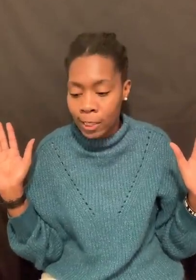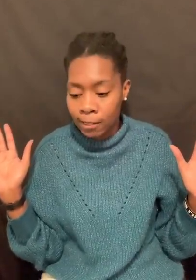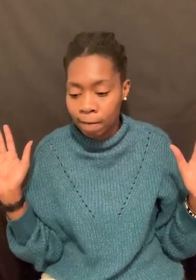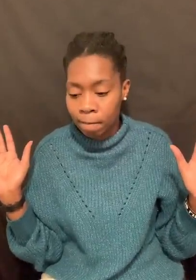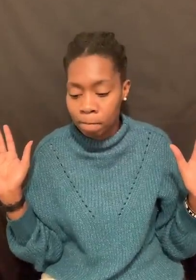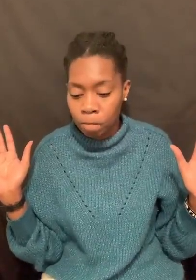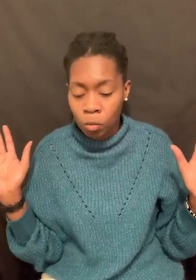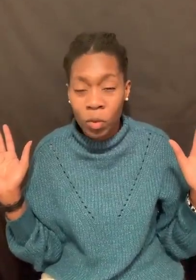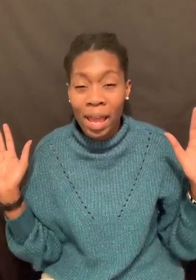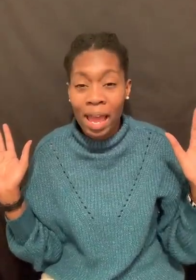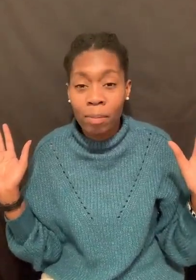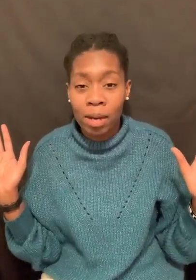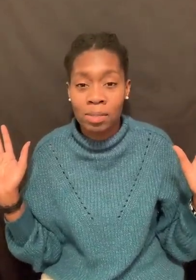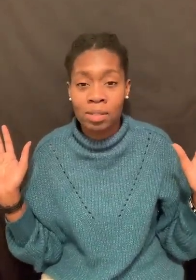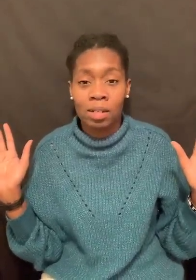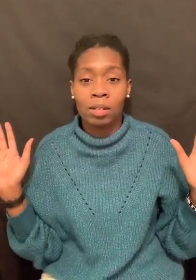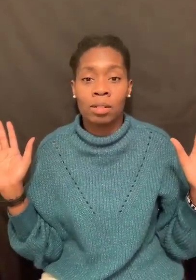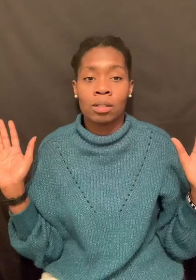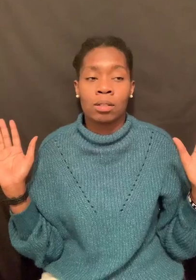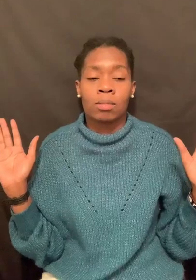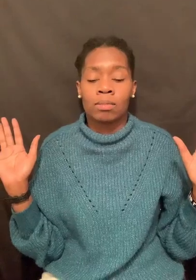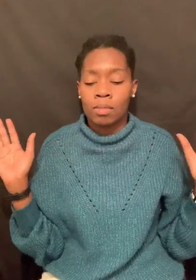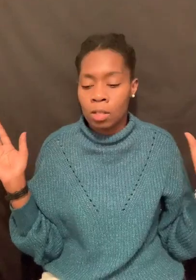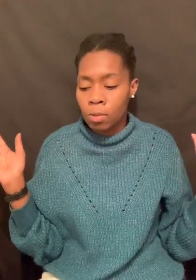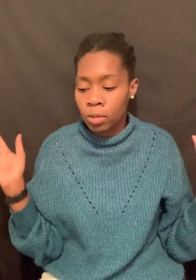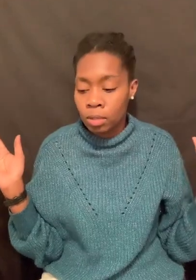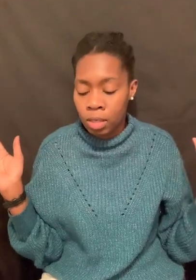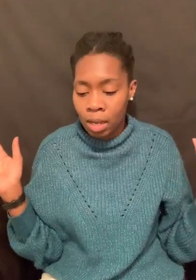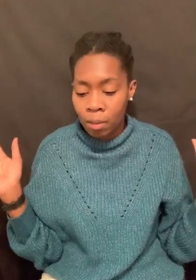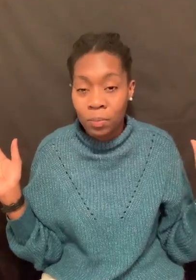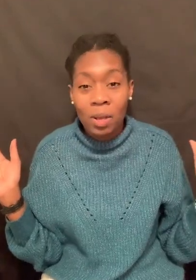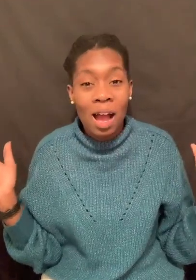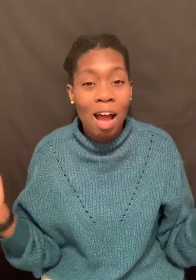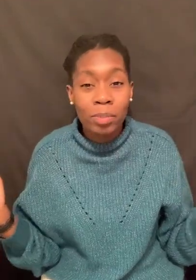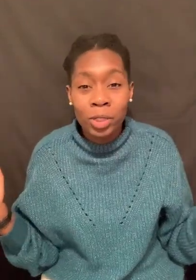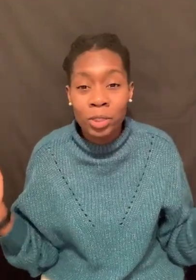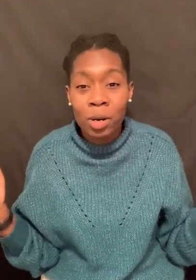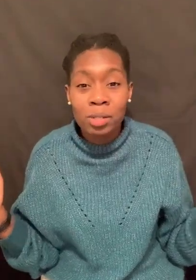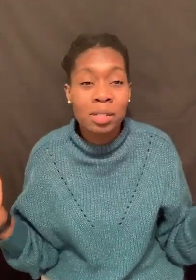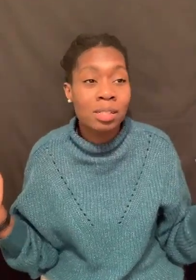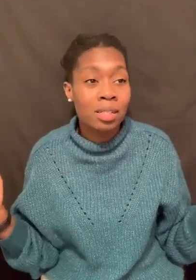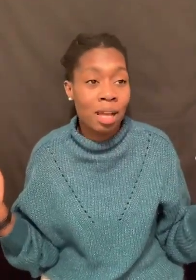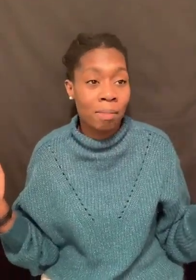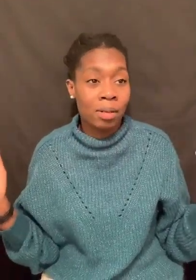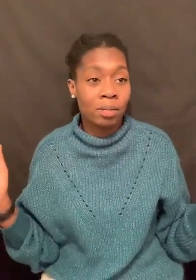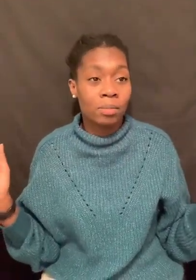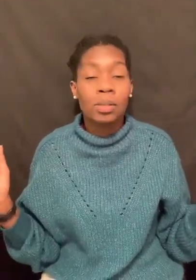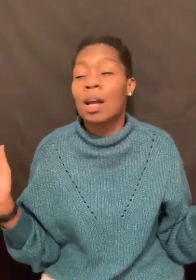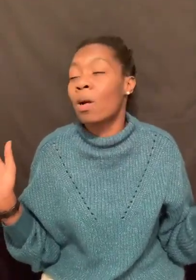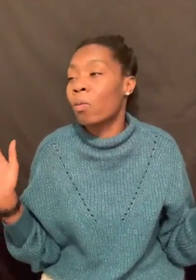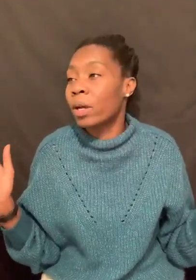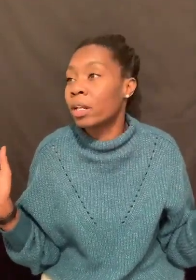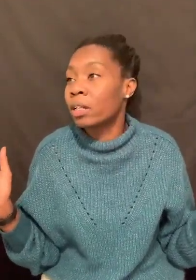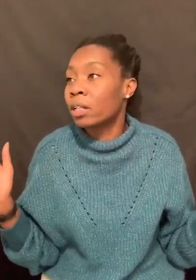heart. We're Abraham's son. As people, today, I've been in church since this happened. When,